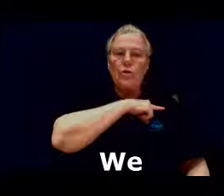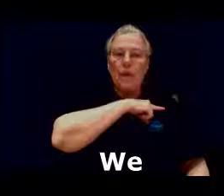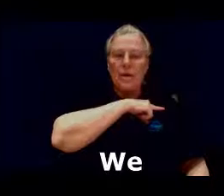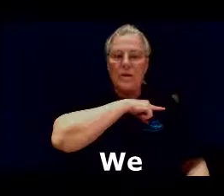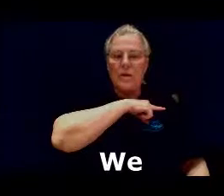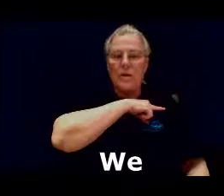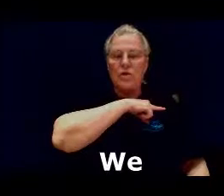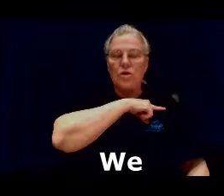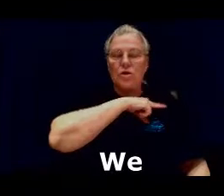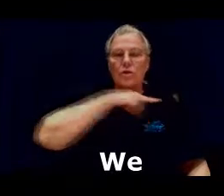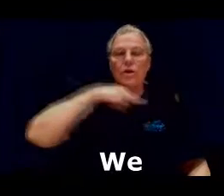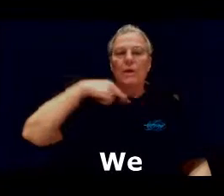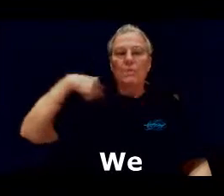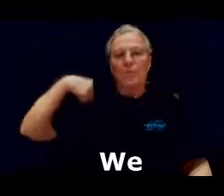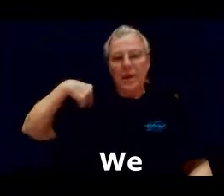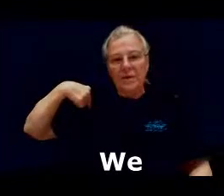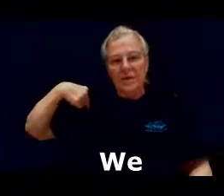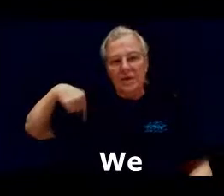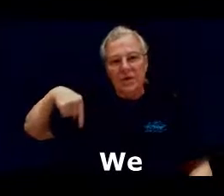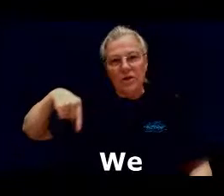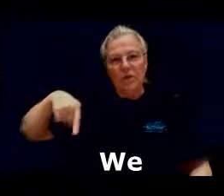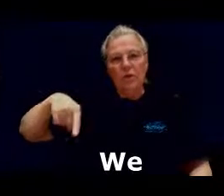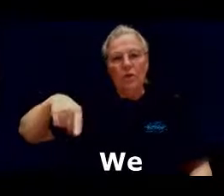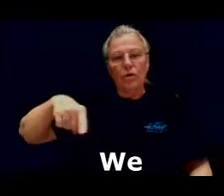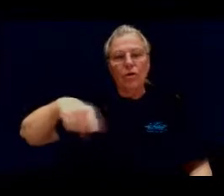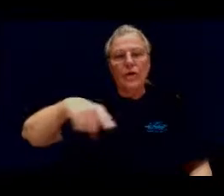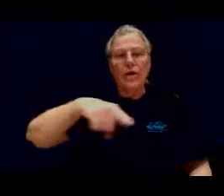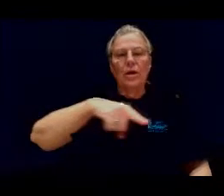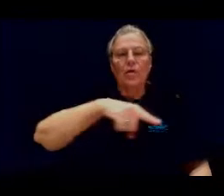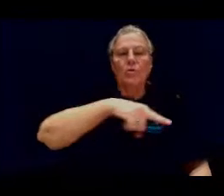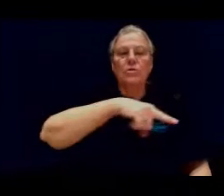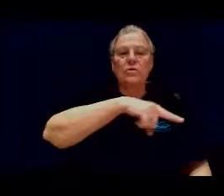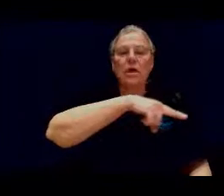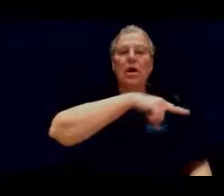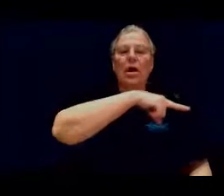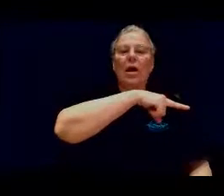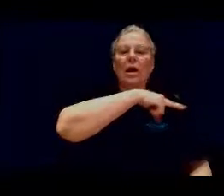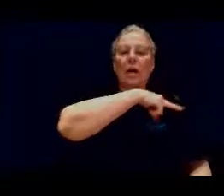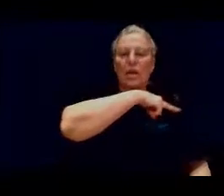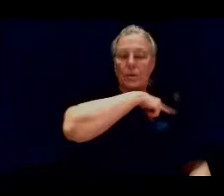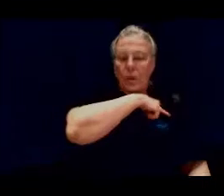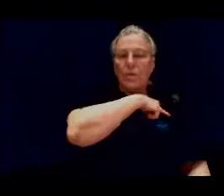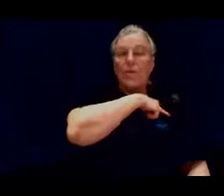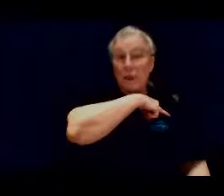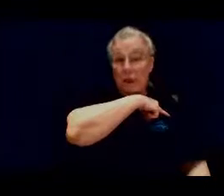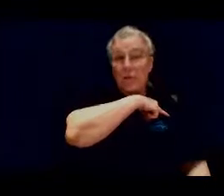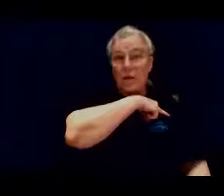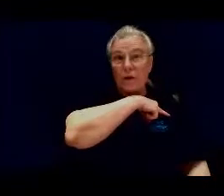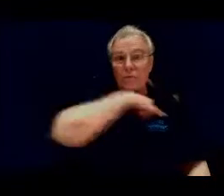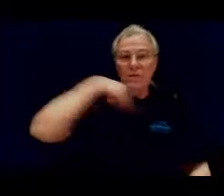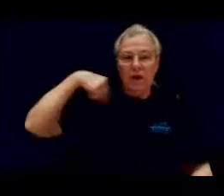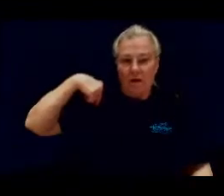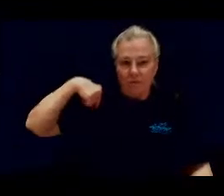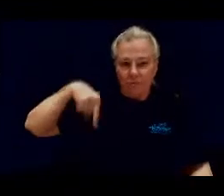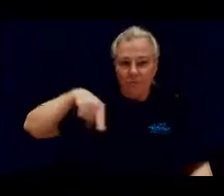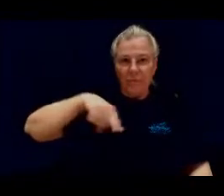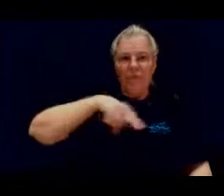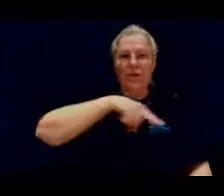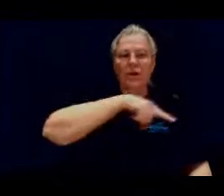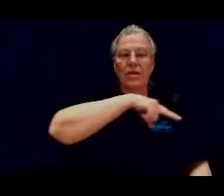your non dominant shoulder it's like there's a circle that includes a lot of people including yourself if you think of